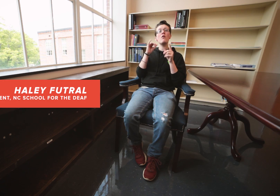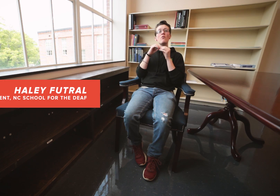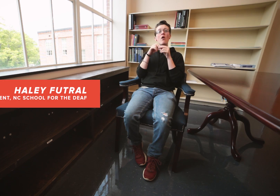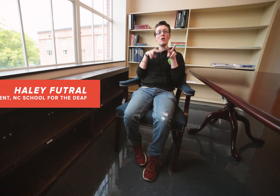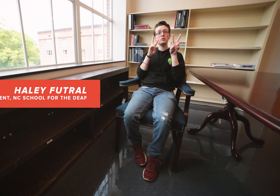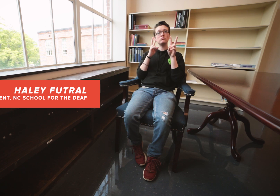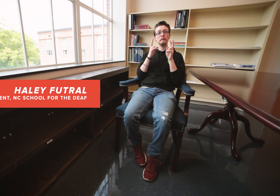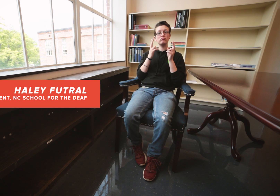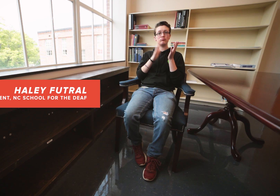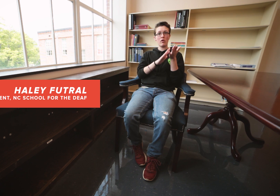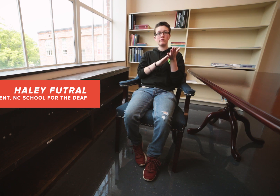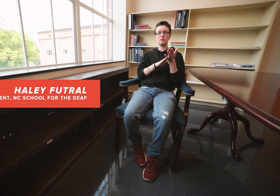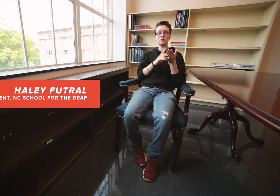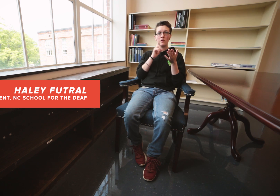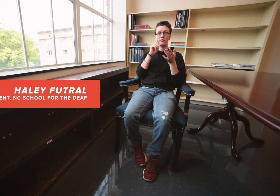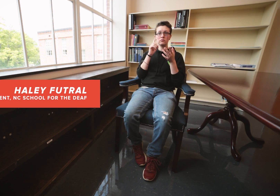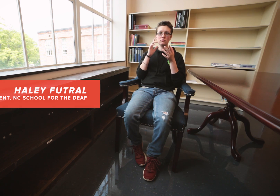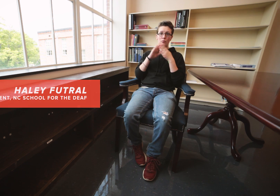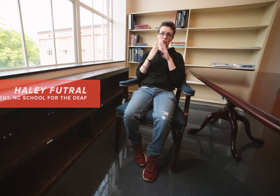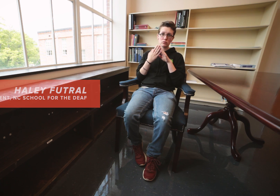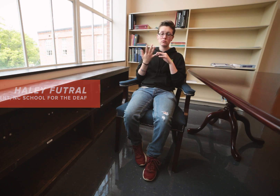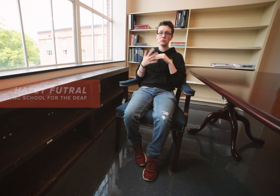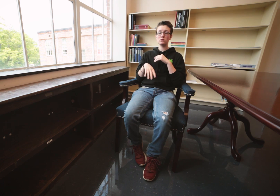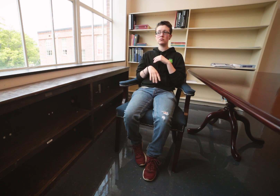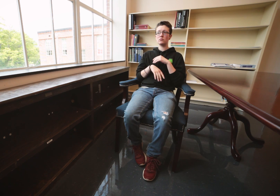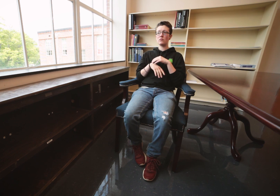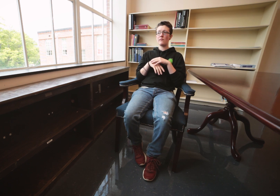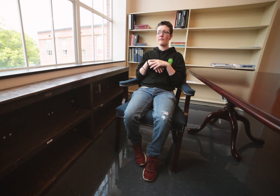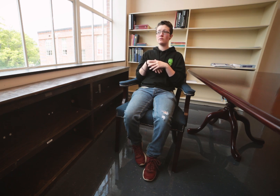people can look up to deaf people and applaud the deaf community.